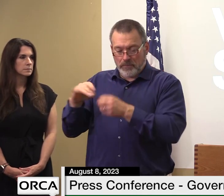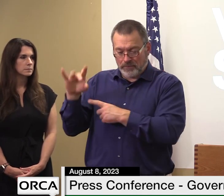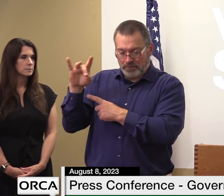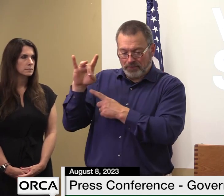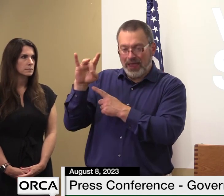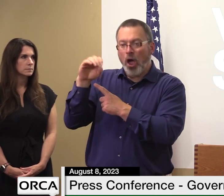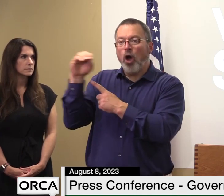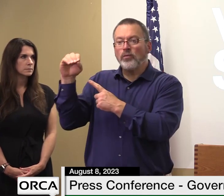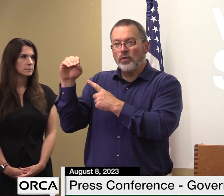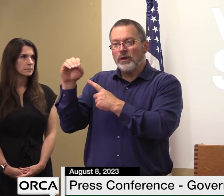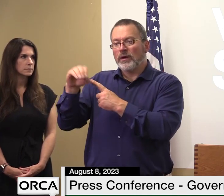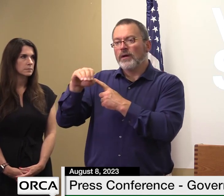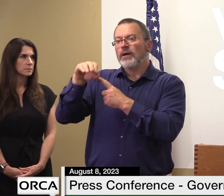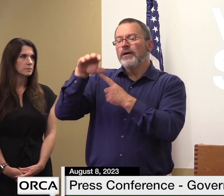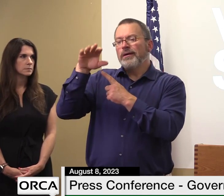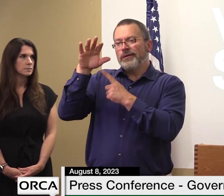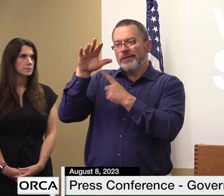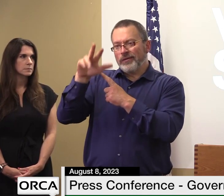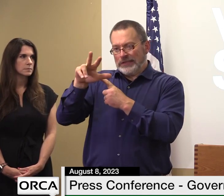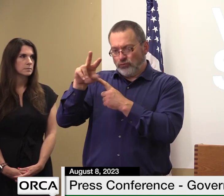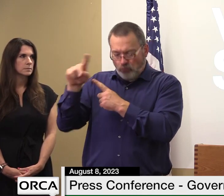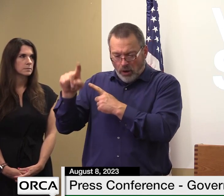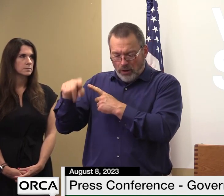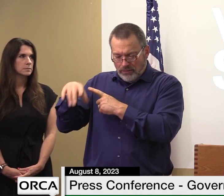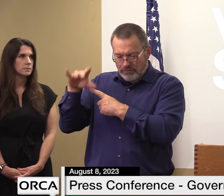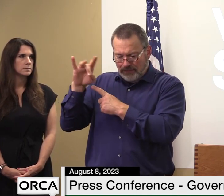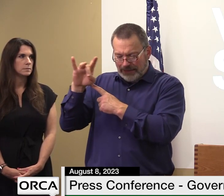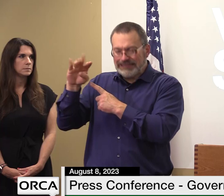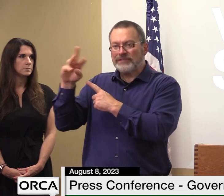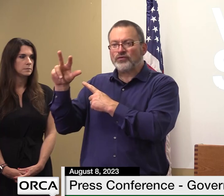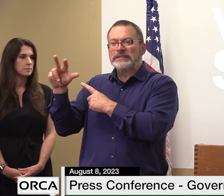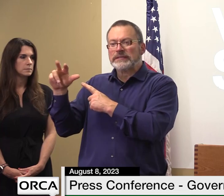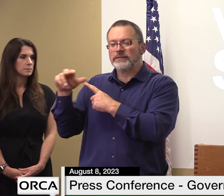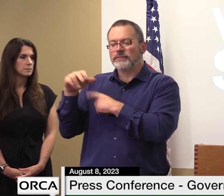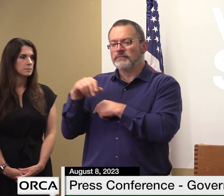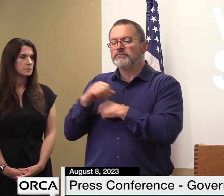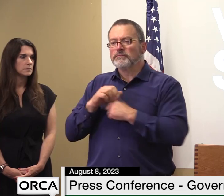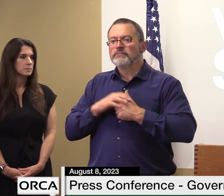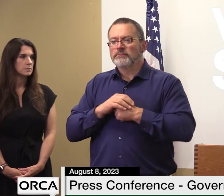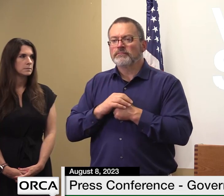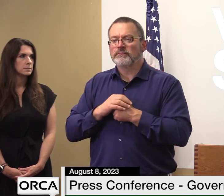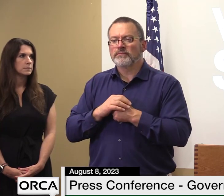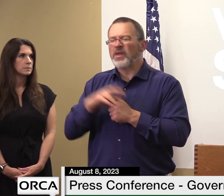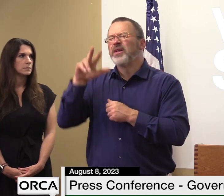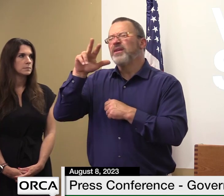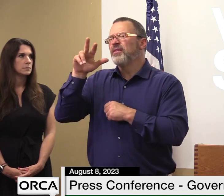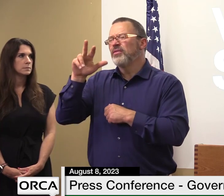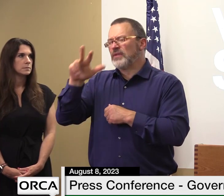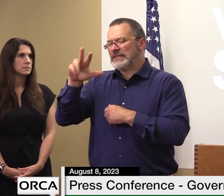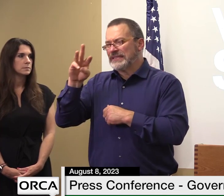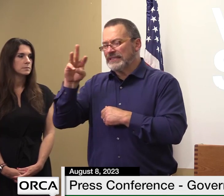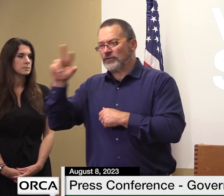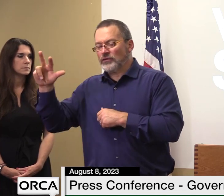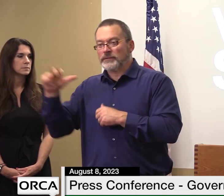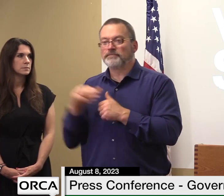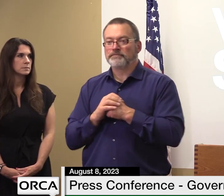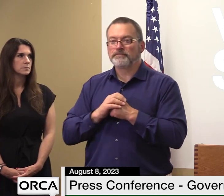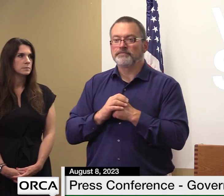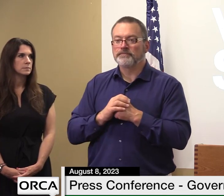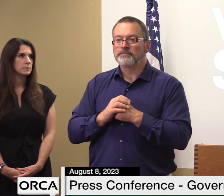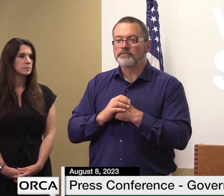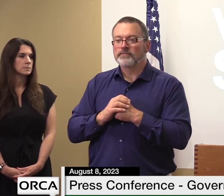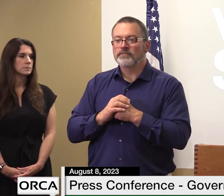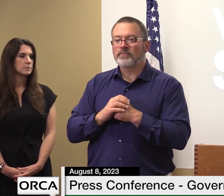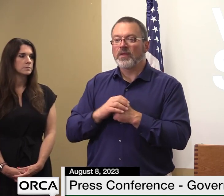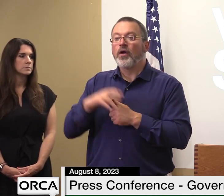1-800-621-3362 or you can visit one of our disaster recovery centers for in